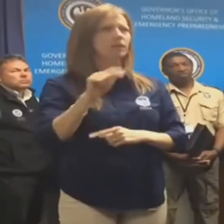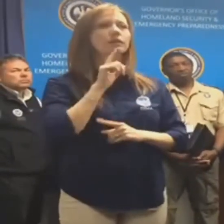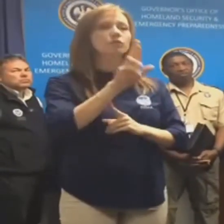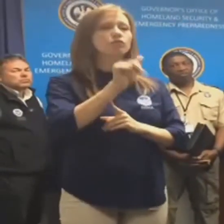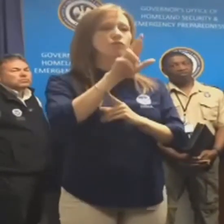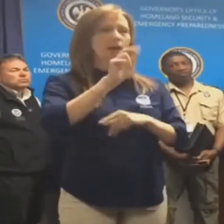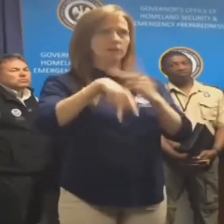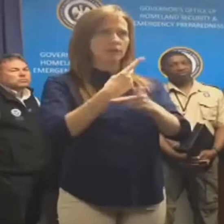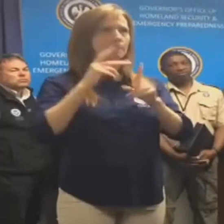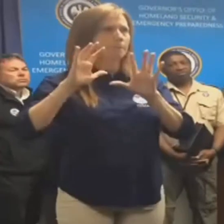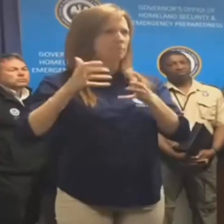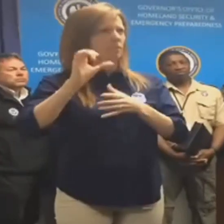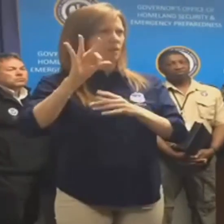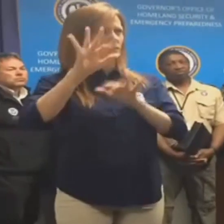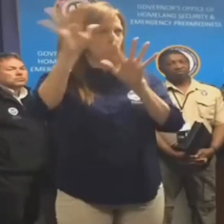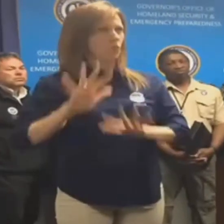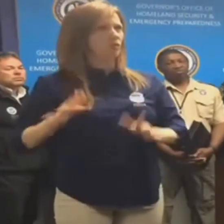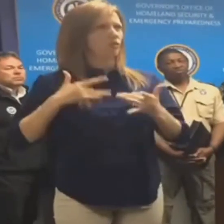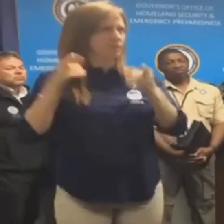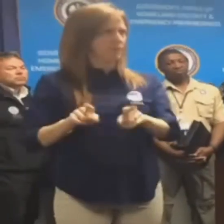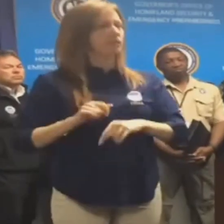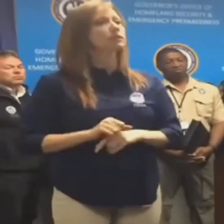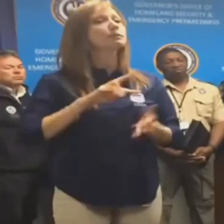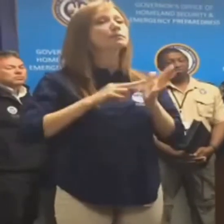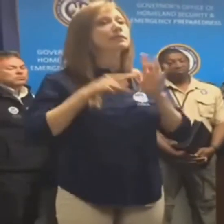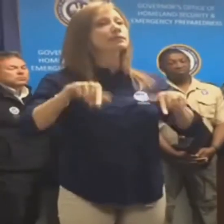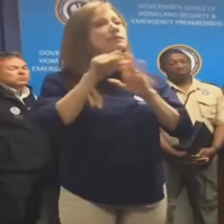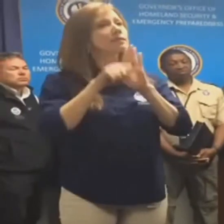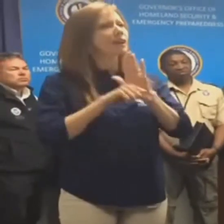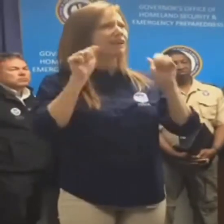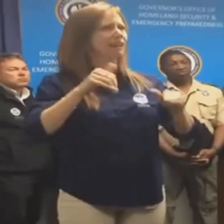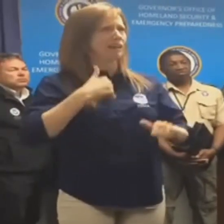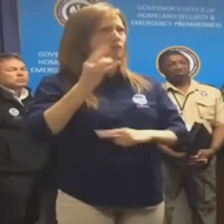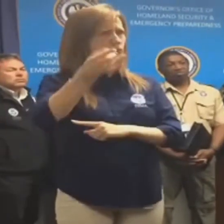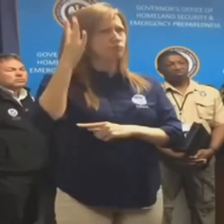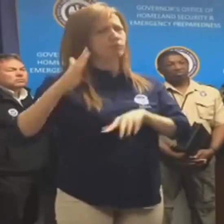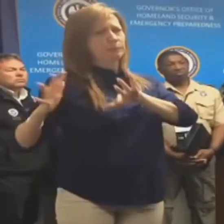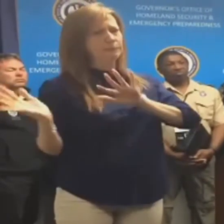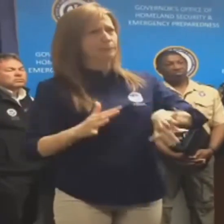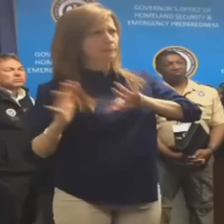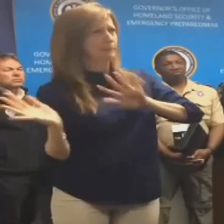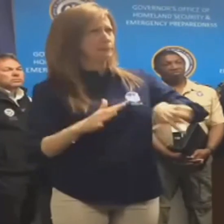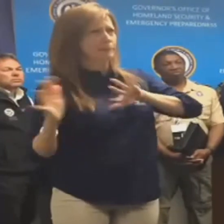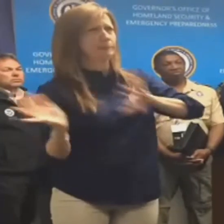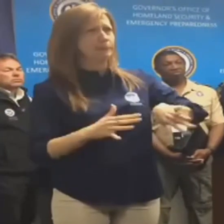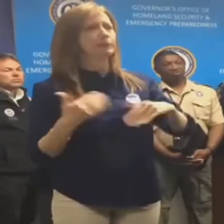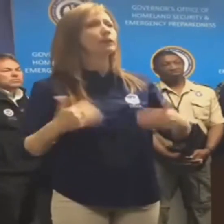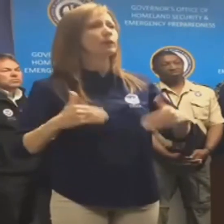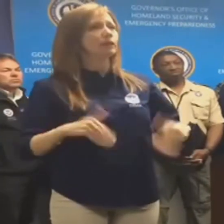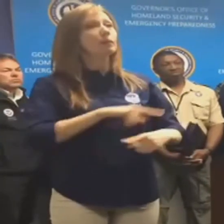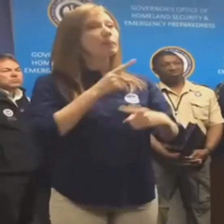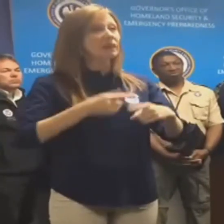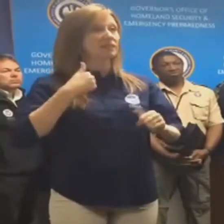that the National Weather Service issues. It is an extremely rare classification and means that the state could